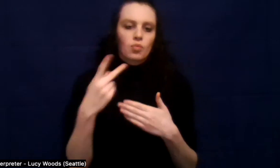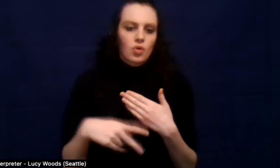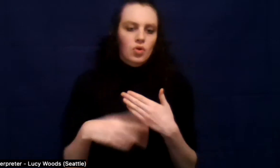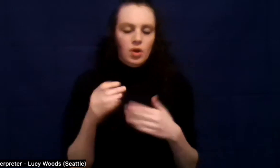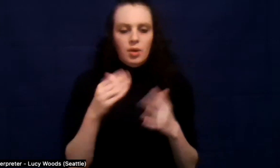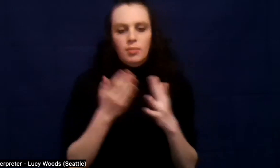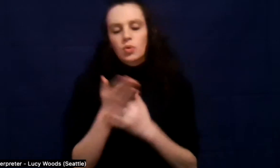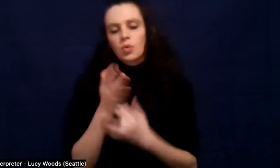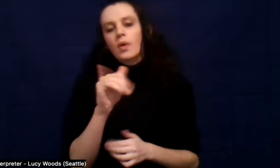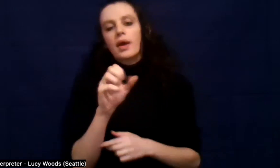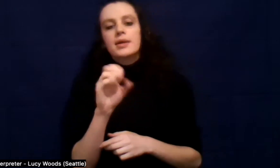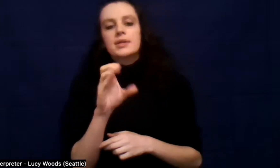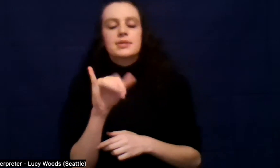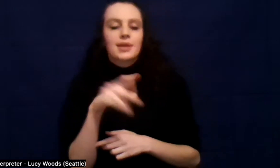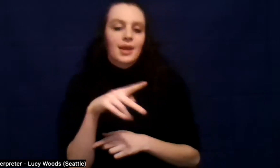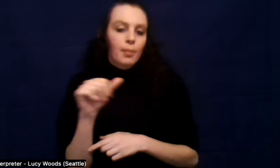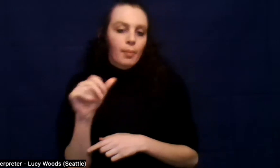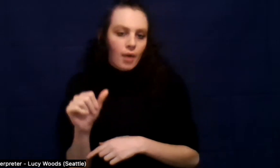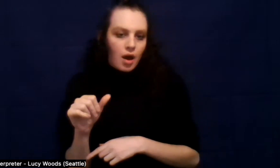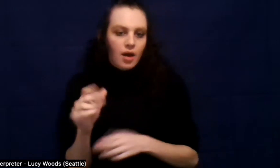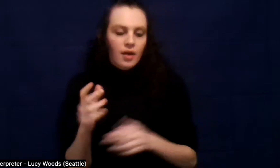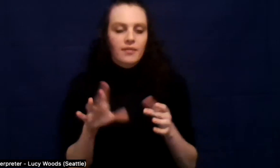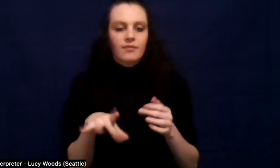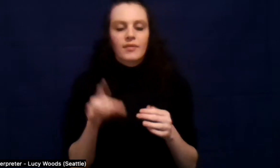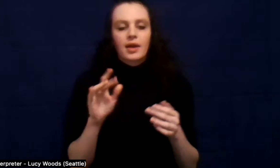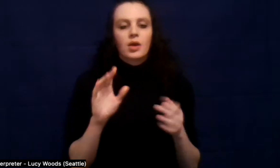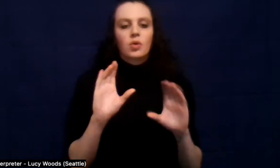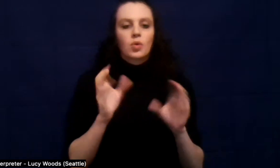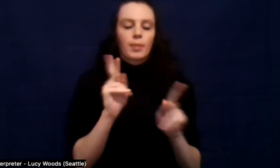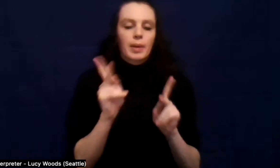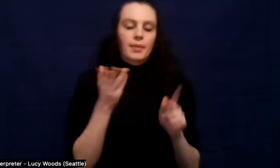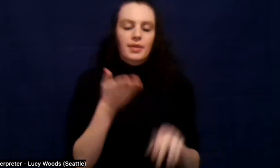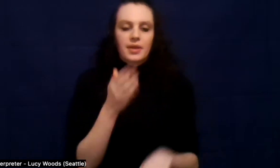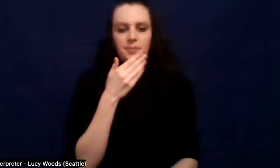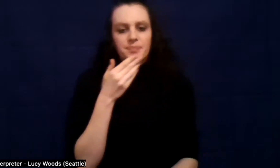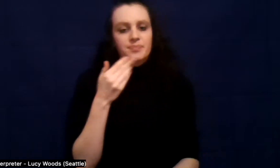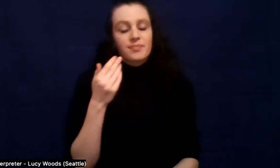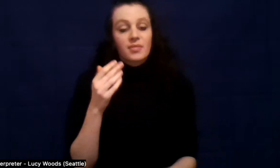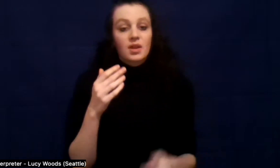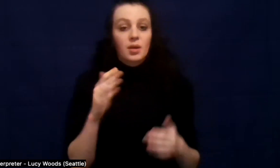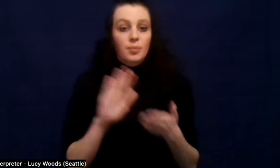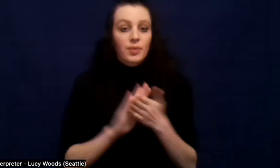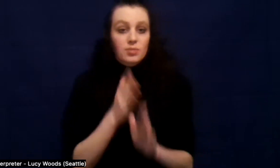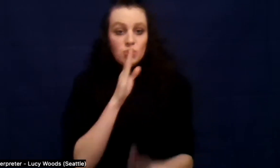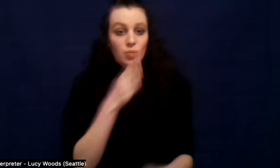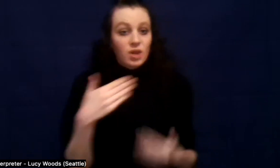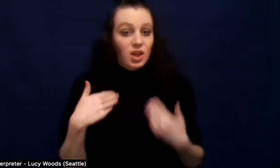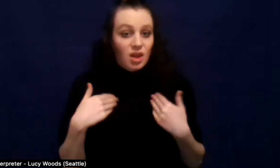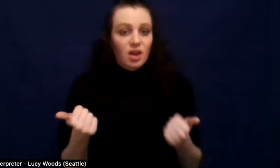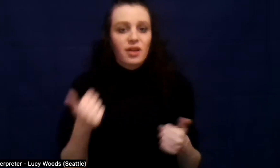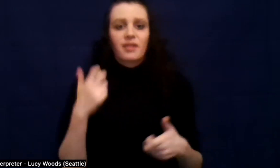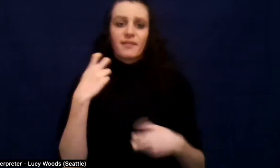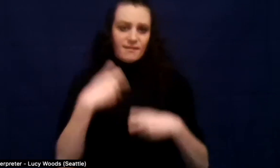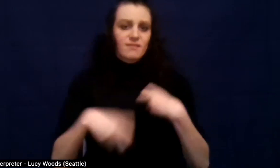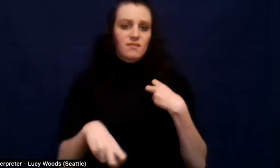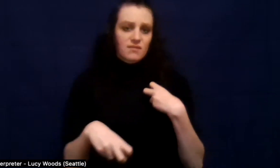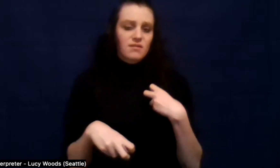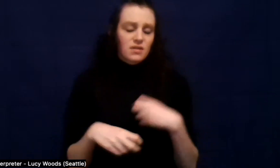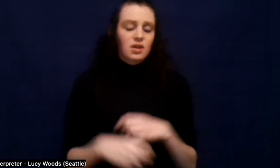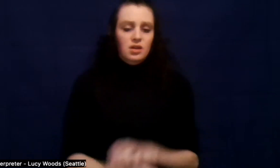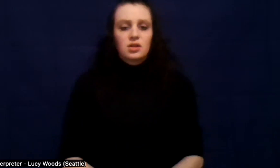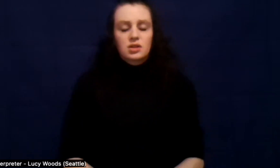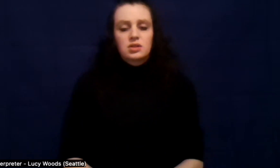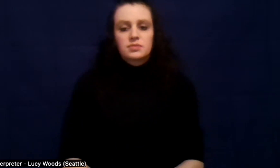and finding a network there. Um, it's really hard to get sober young. Um, it's possible, but like the network